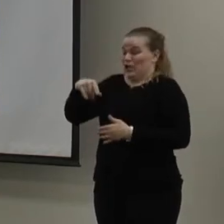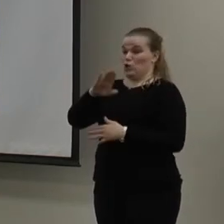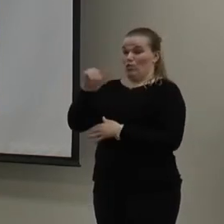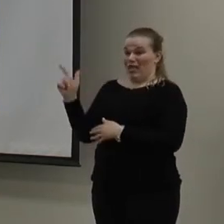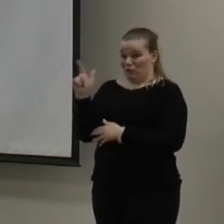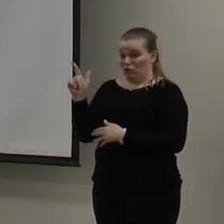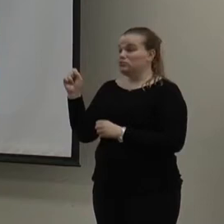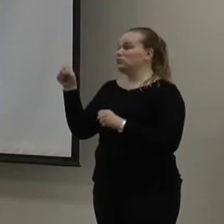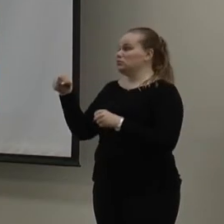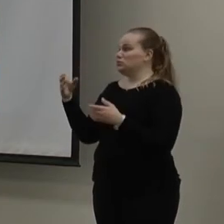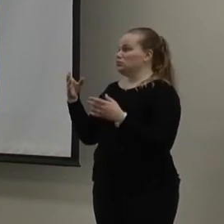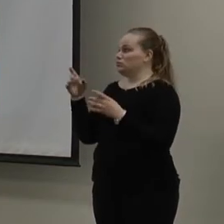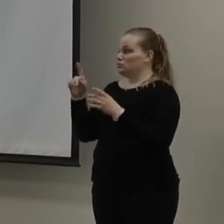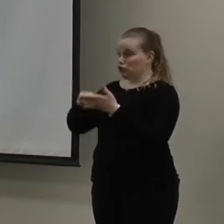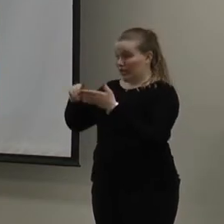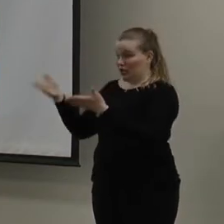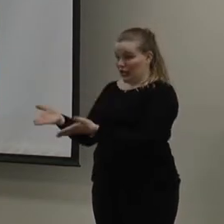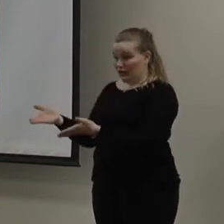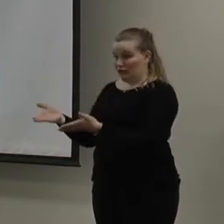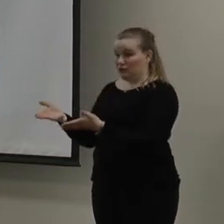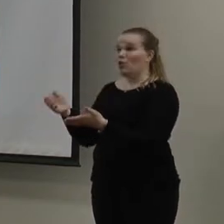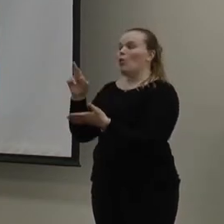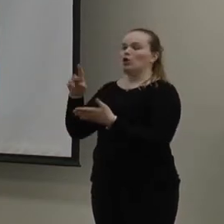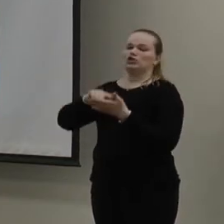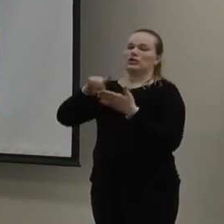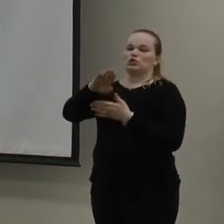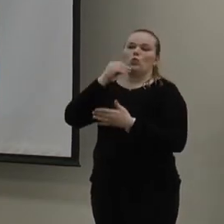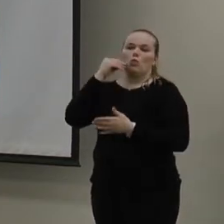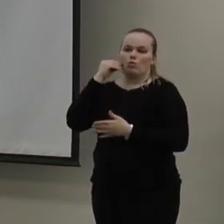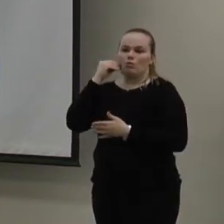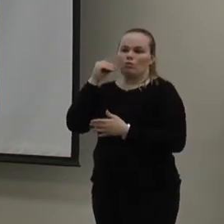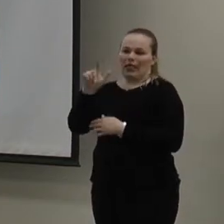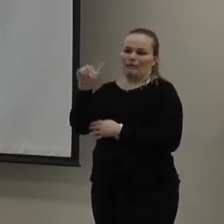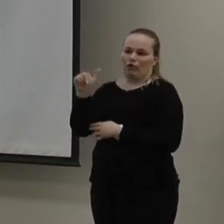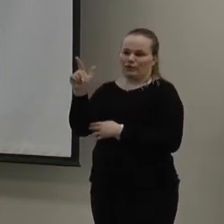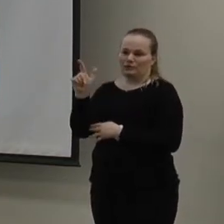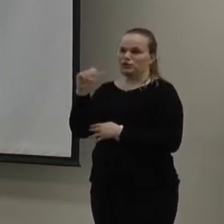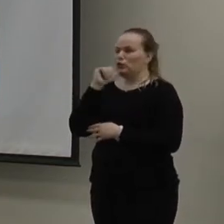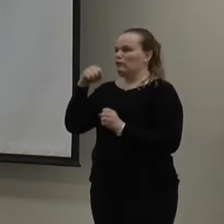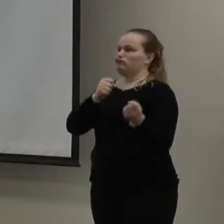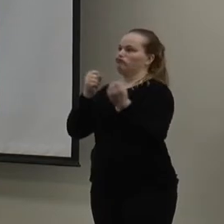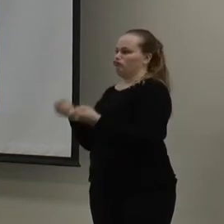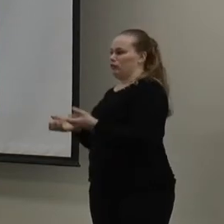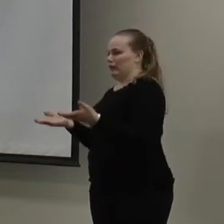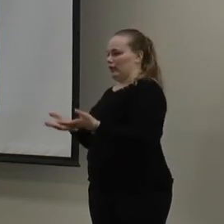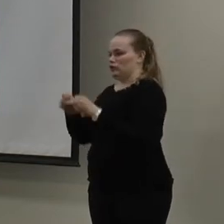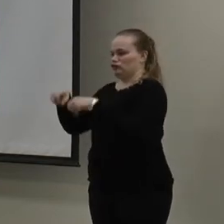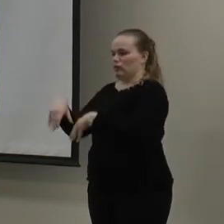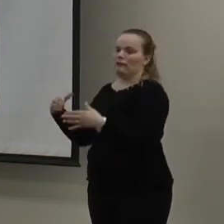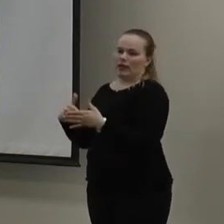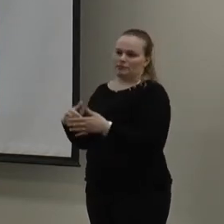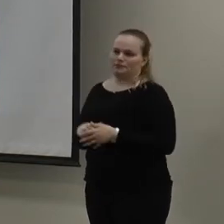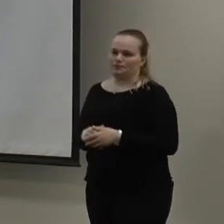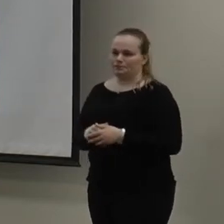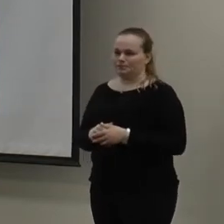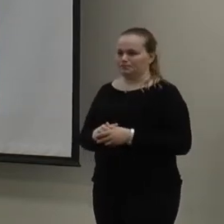you're more than welcome to check it out in a branch that's a little bit closer to home. That way you want to make a big drive to return